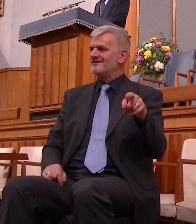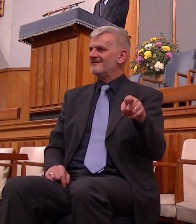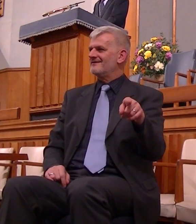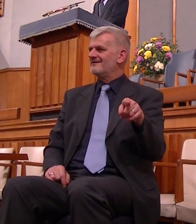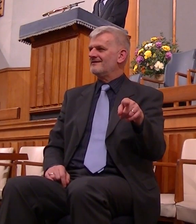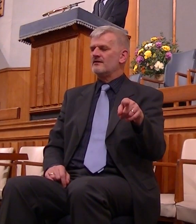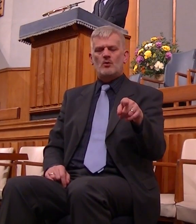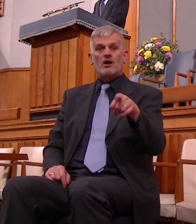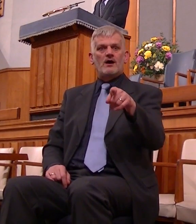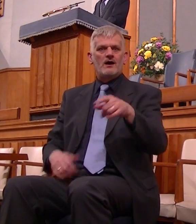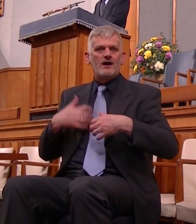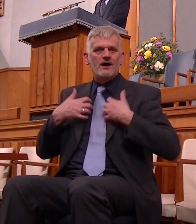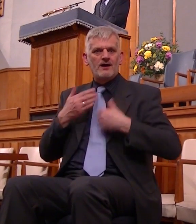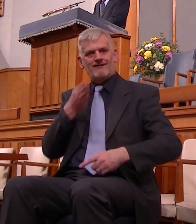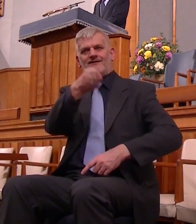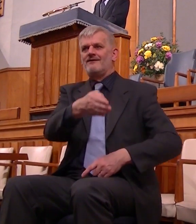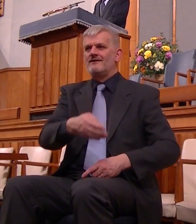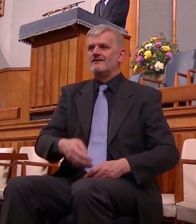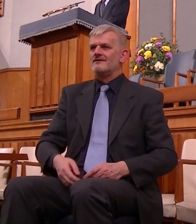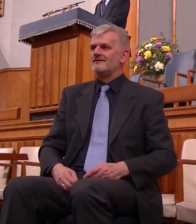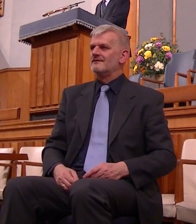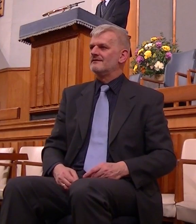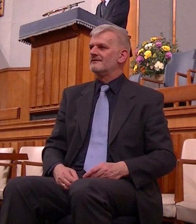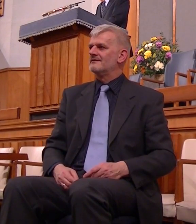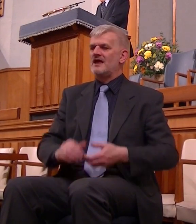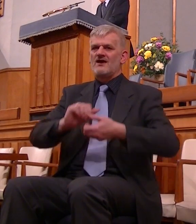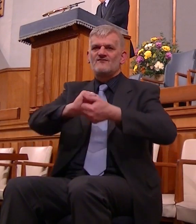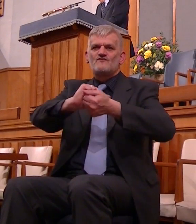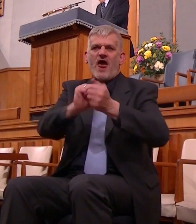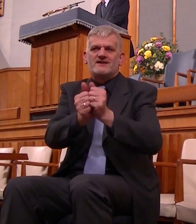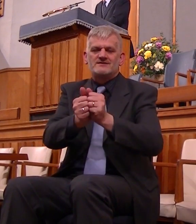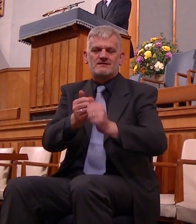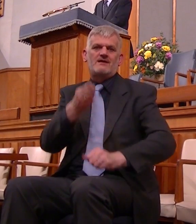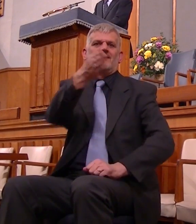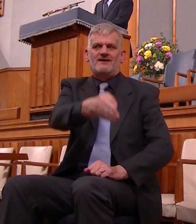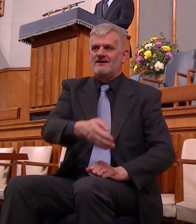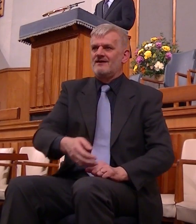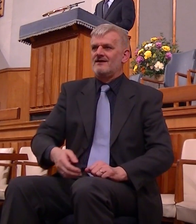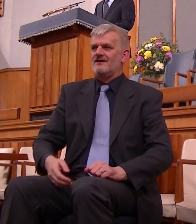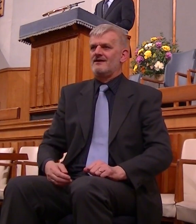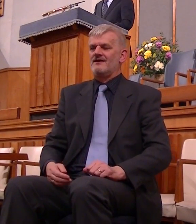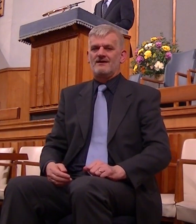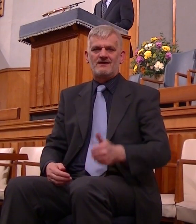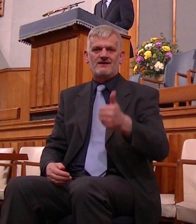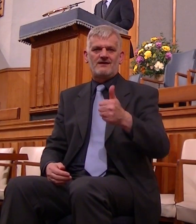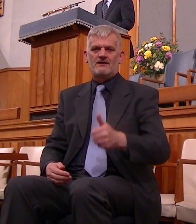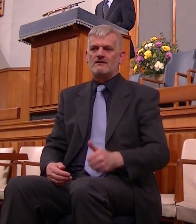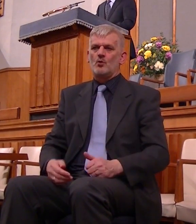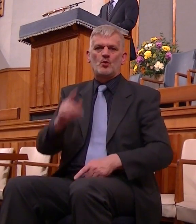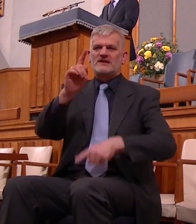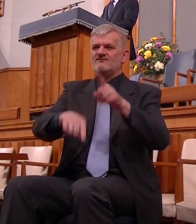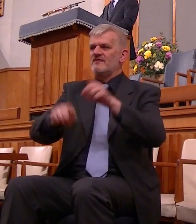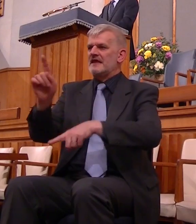that interests it social factors influence us friends influence us all